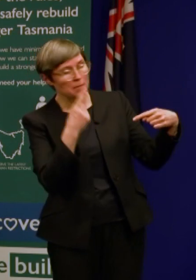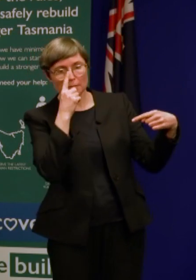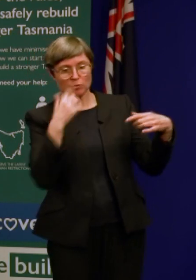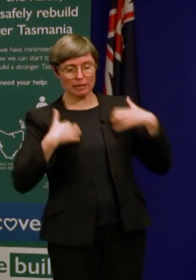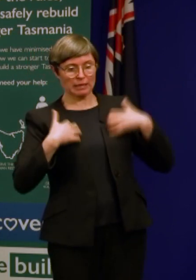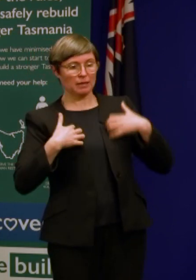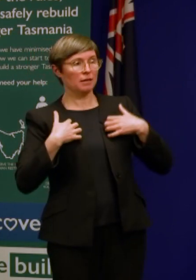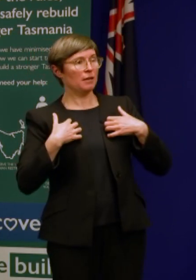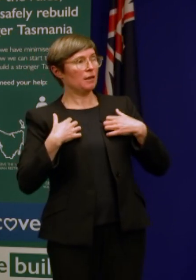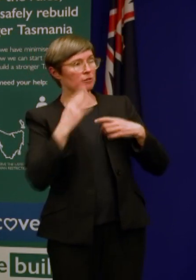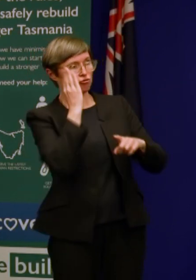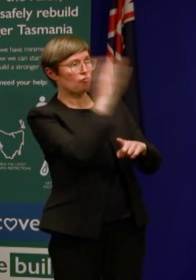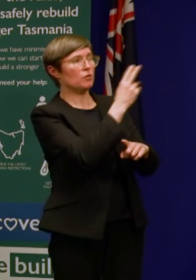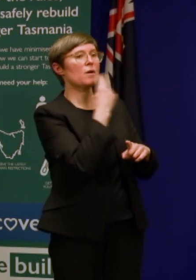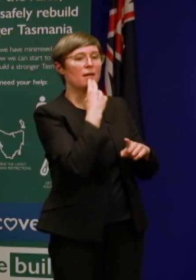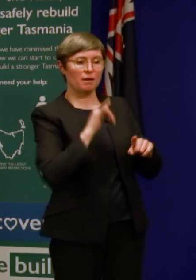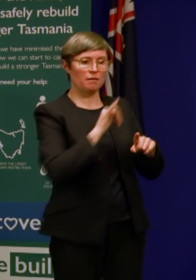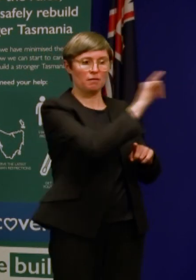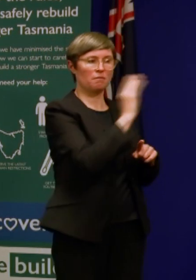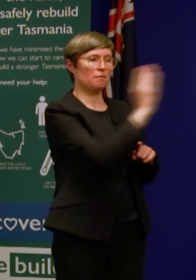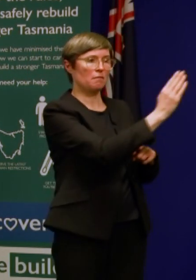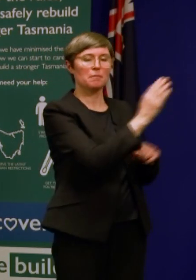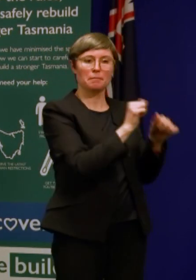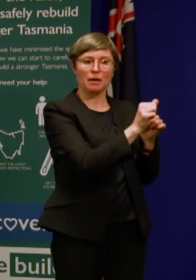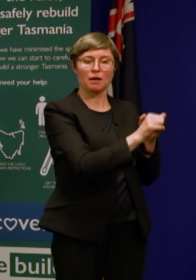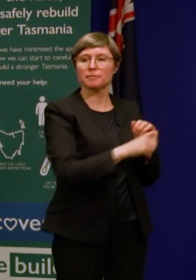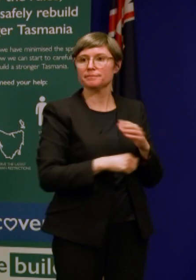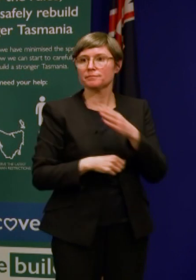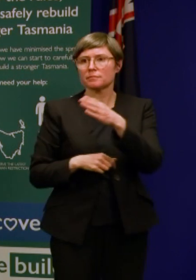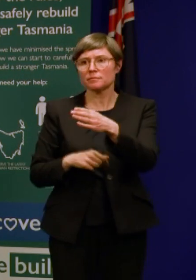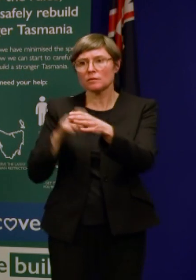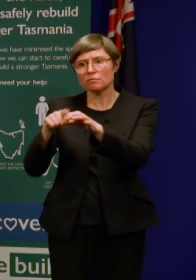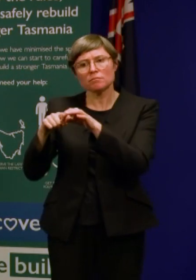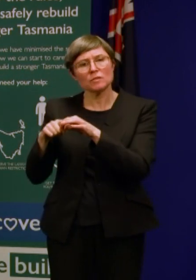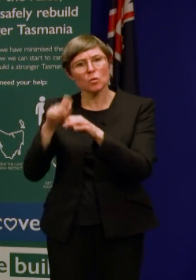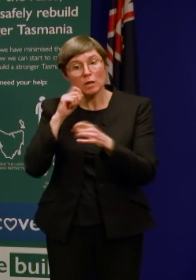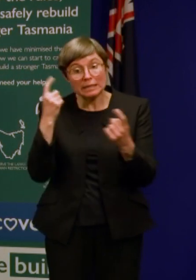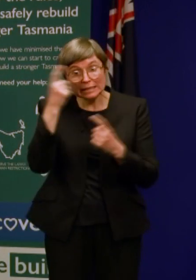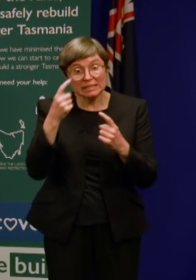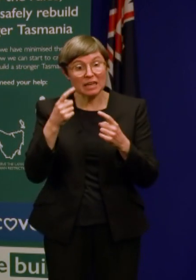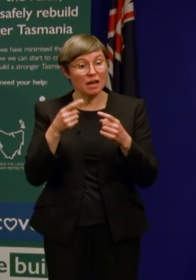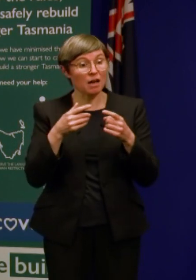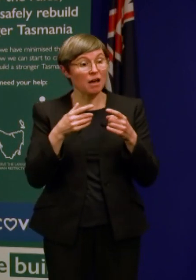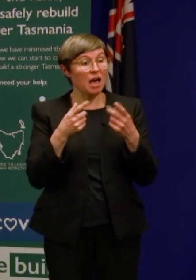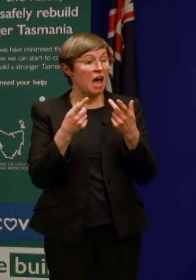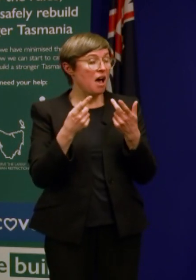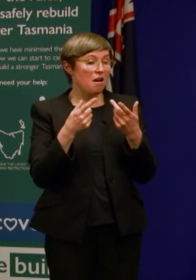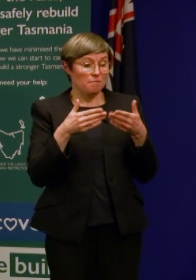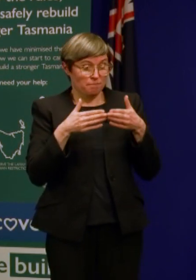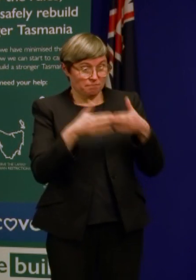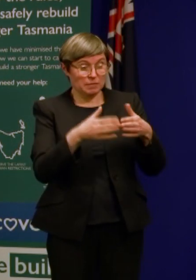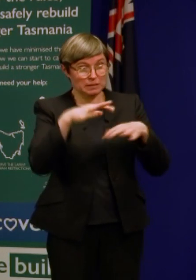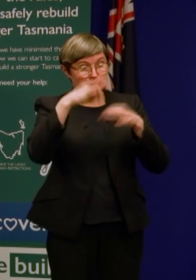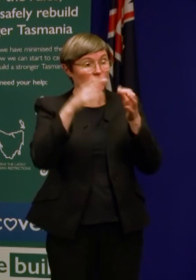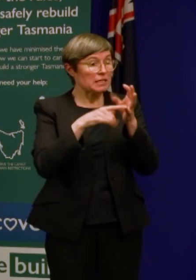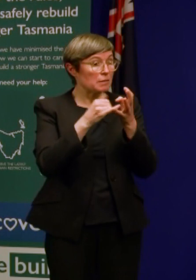flight to Adelaide rather than via the hub of Tullamarine. And would consideration be given to potentially running the Spirit from elsewhere rather than through